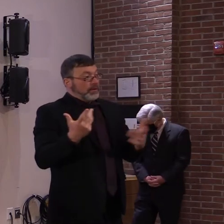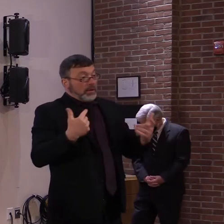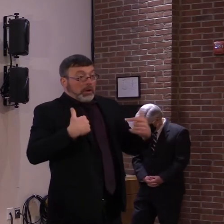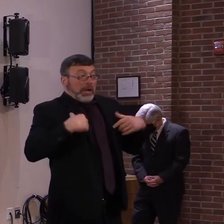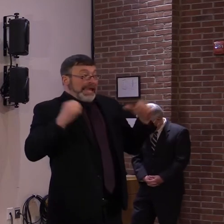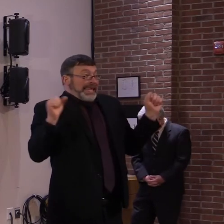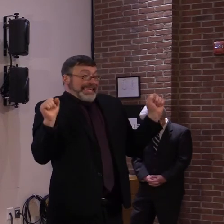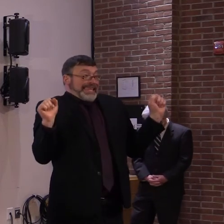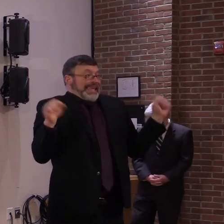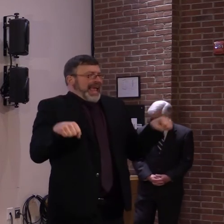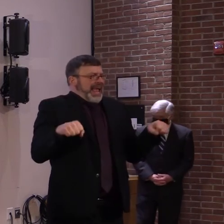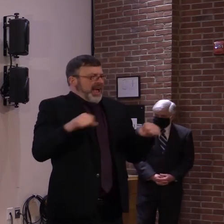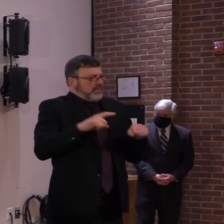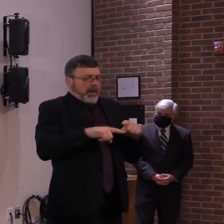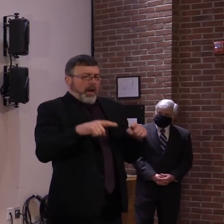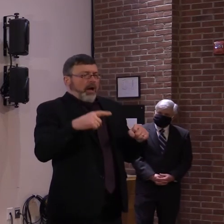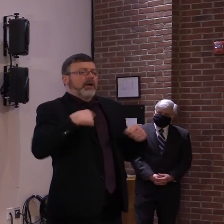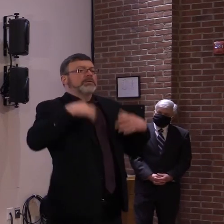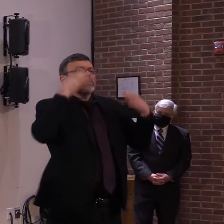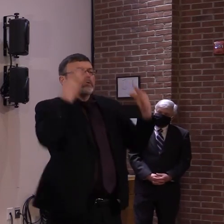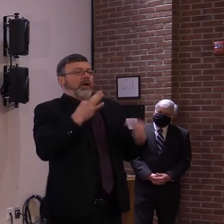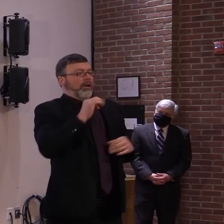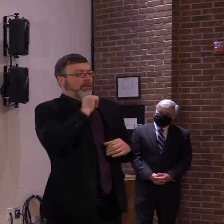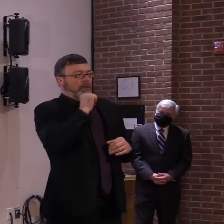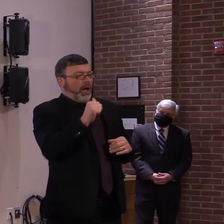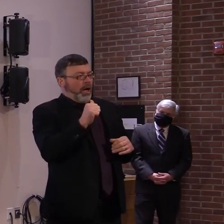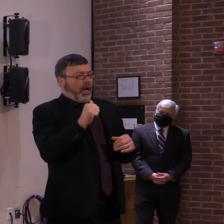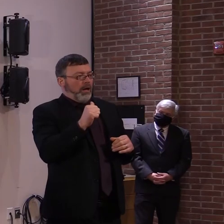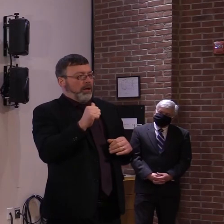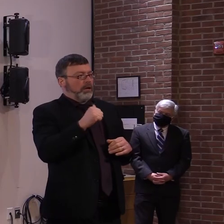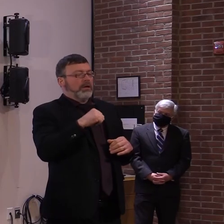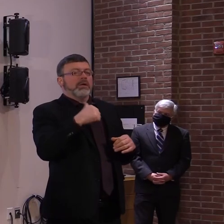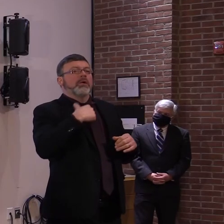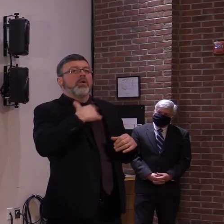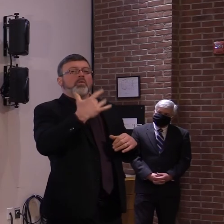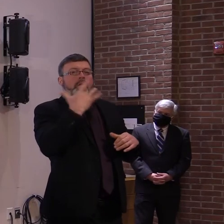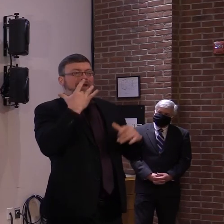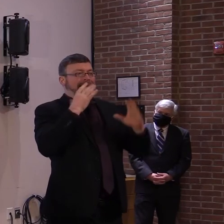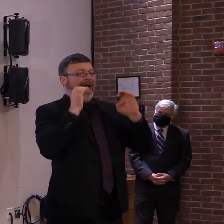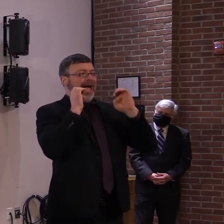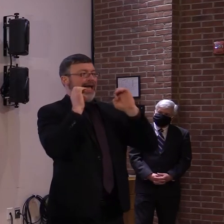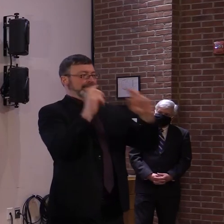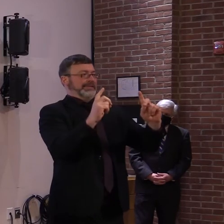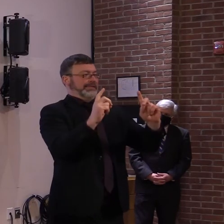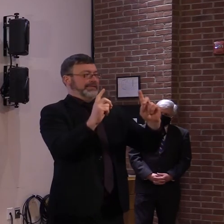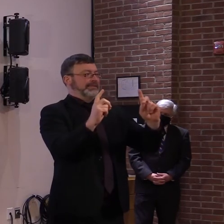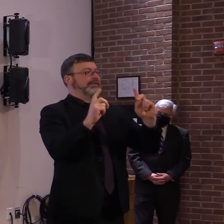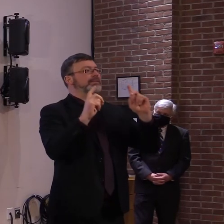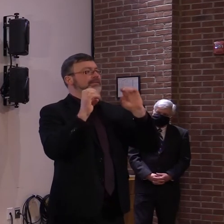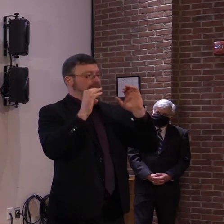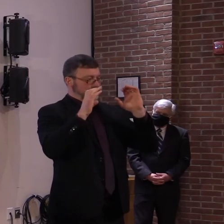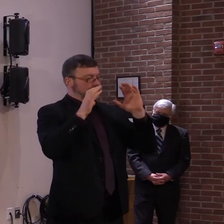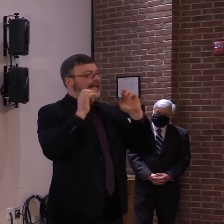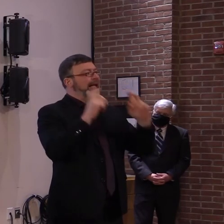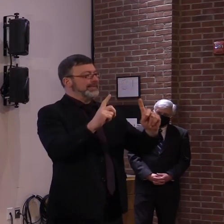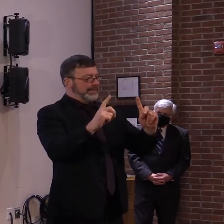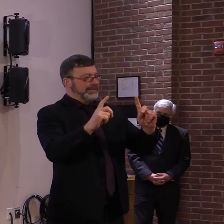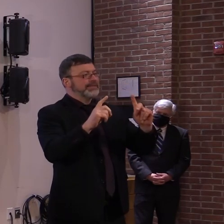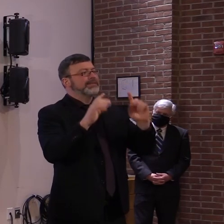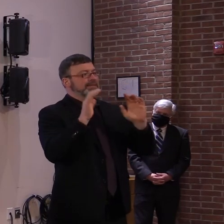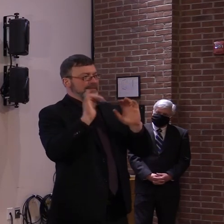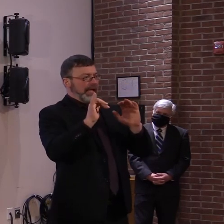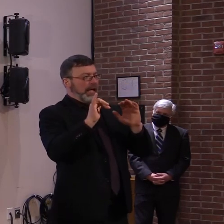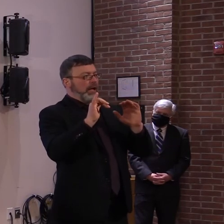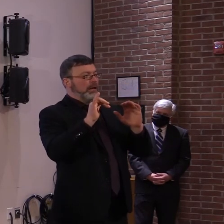take, for instance, the gym in Rutland. Their enforcement was necessary in that case. And the Attorney